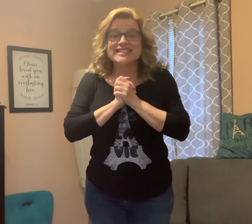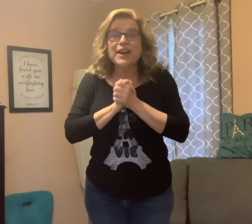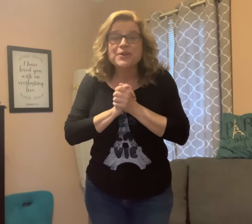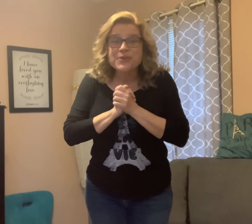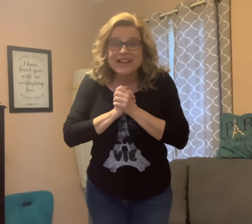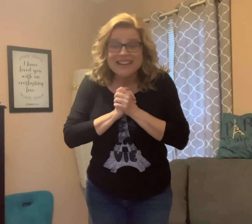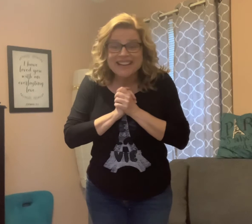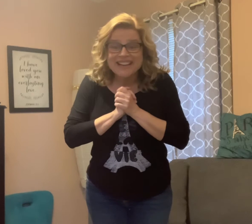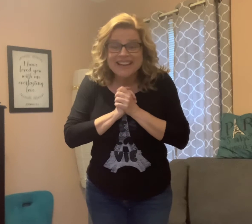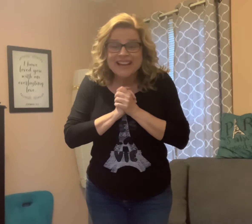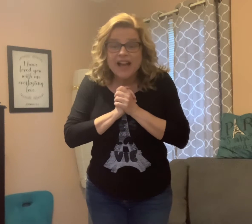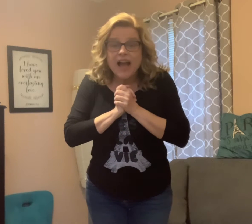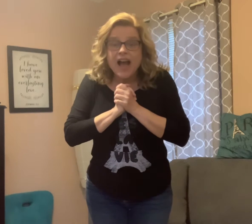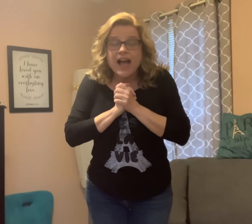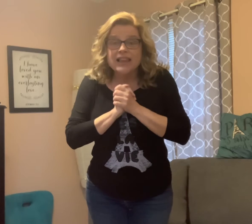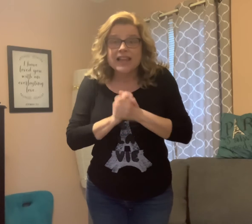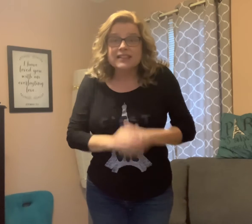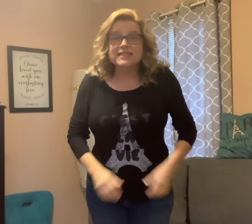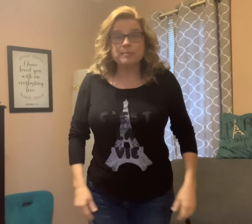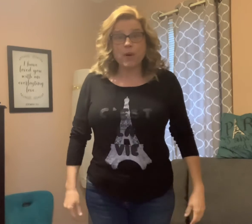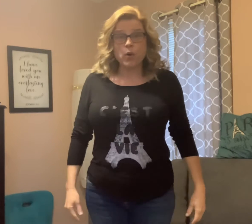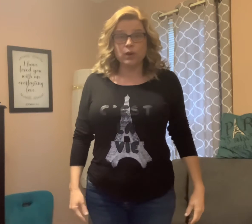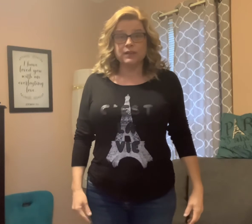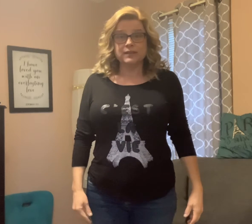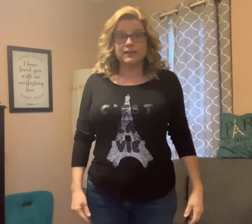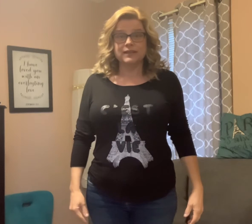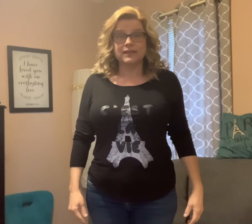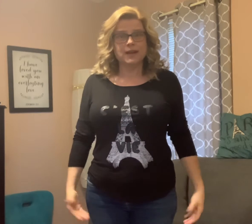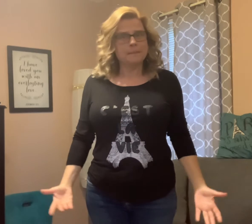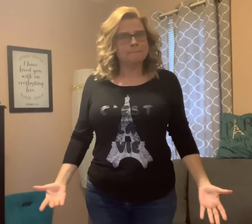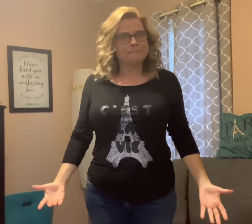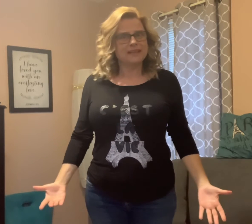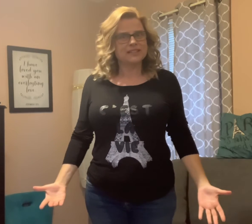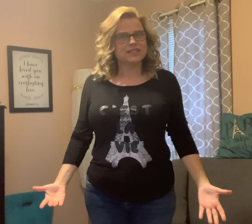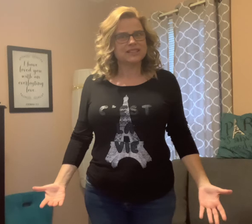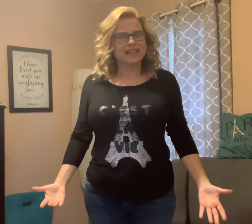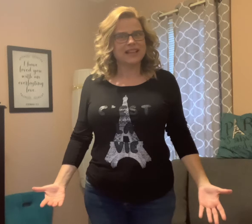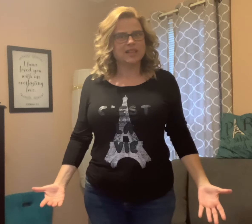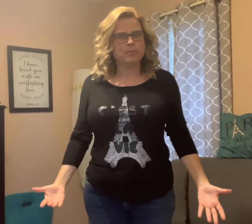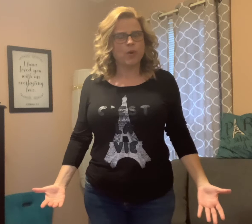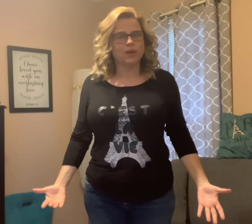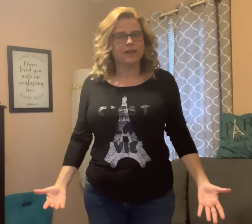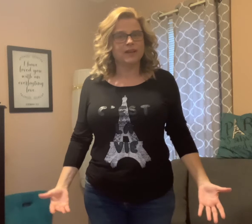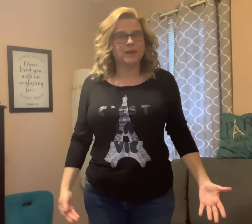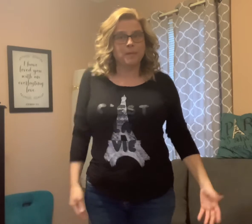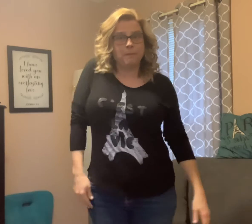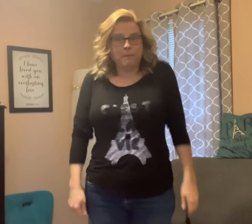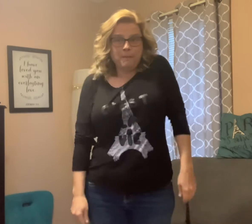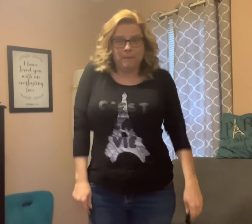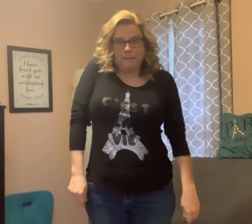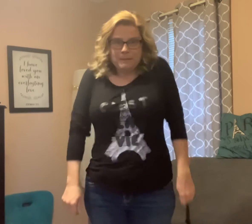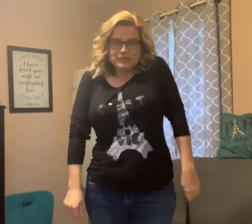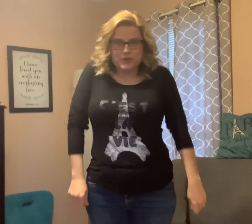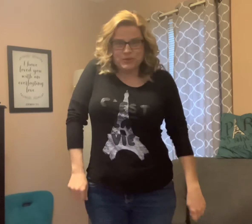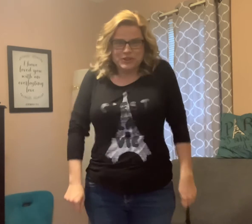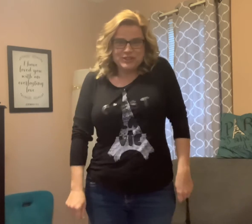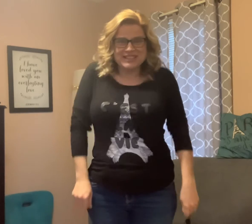Secouez les épaules. Qu'est-ce que c'est les épaules? Shoulders.